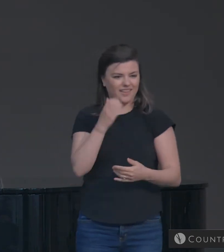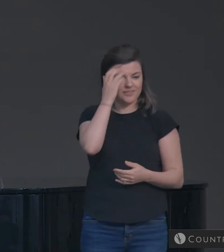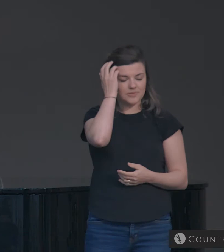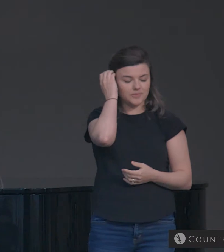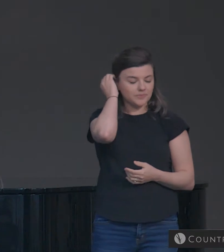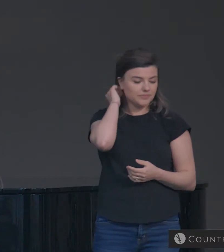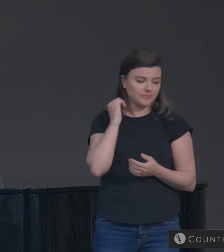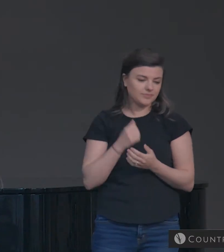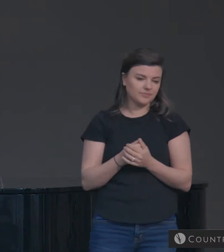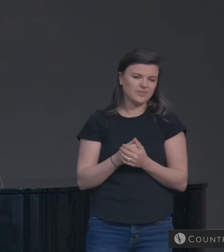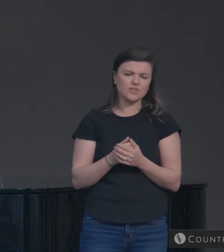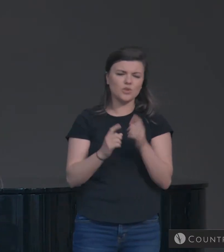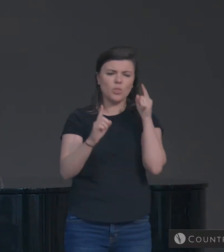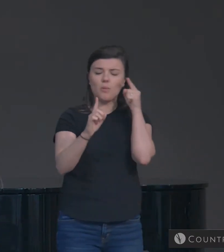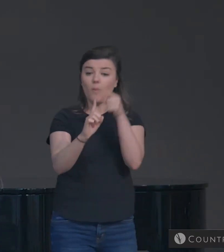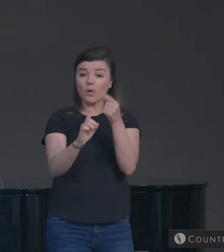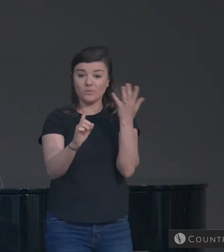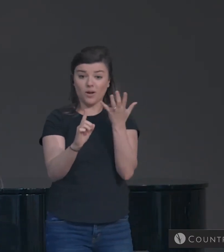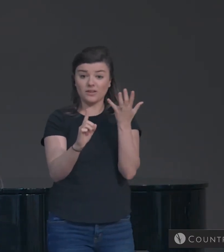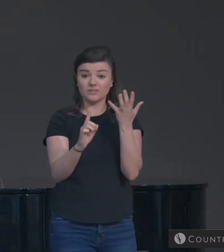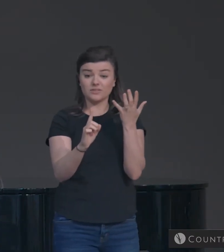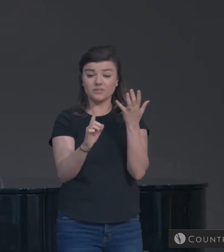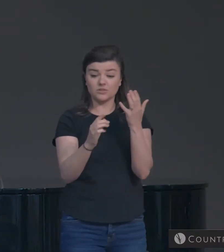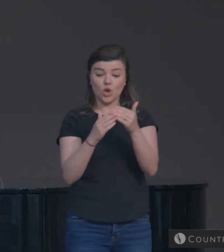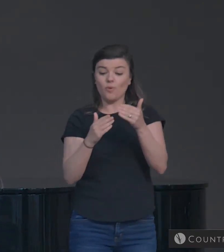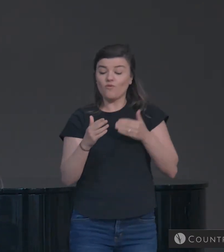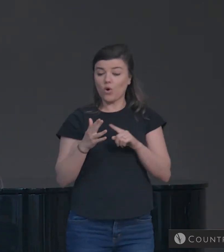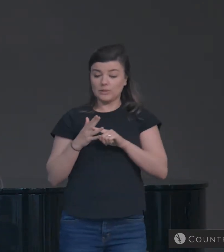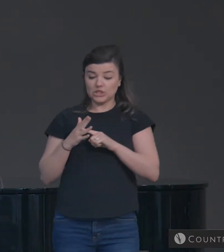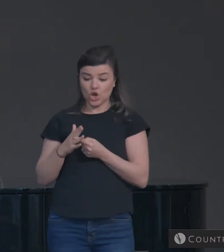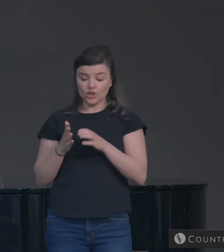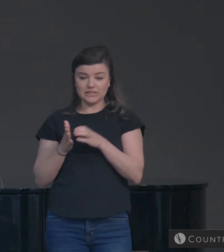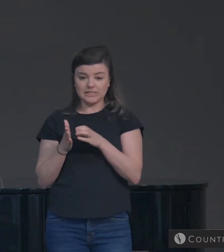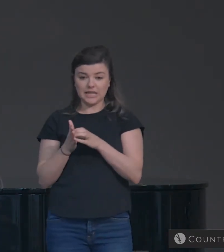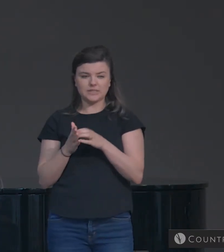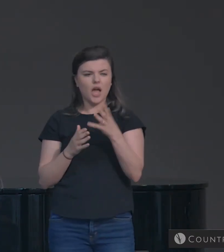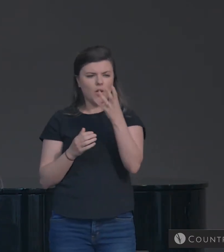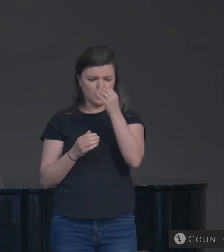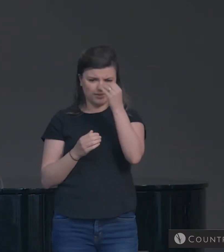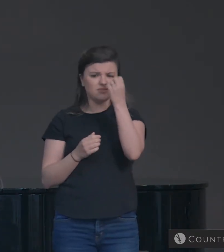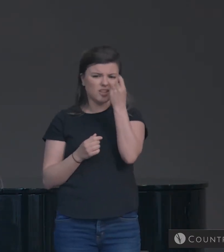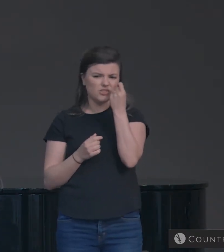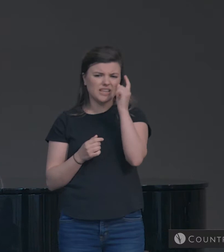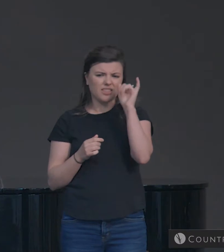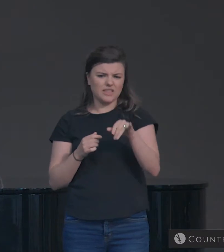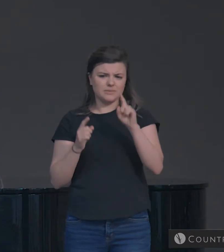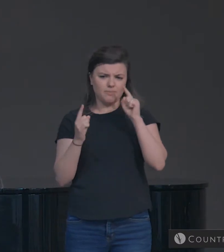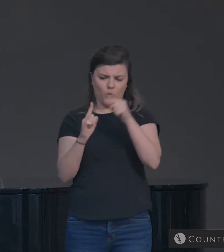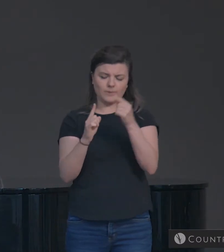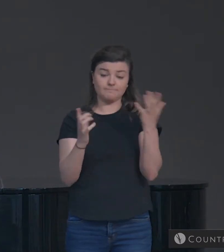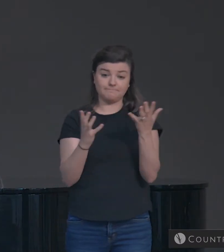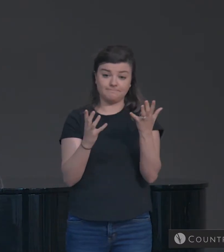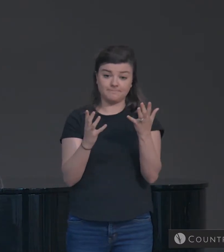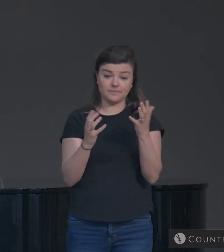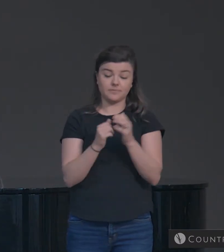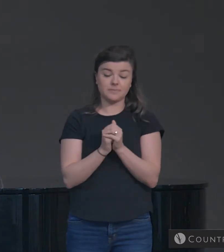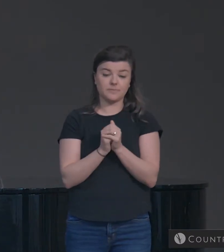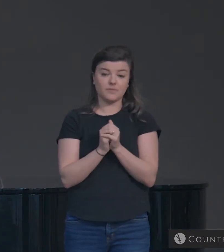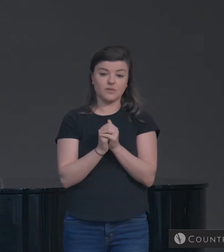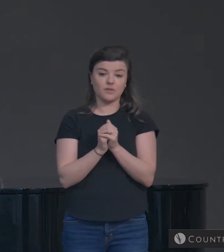And so here's what I'm getting at this morning before we even start in the text is just to understand this. Without